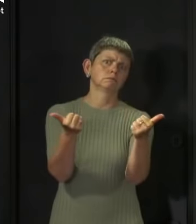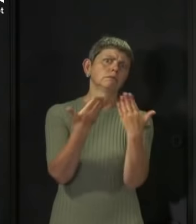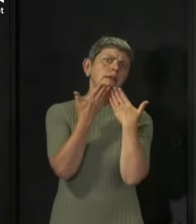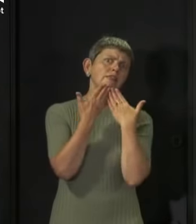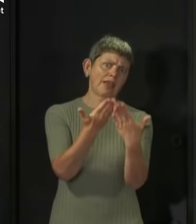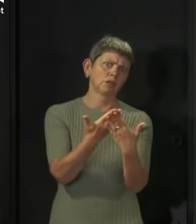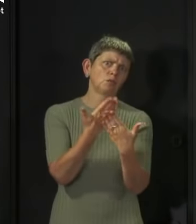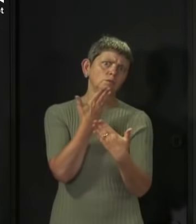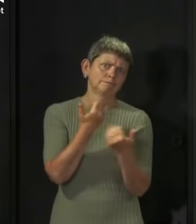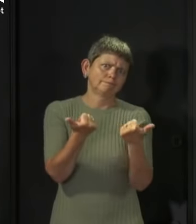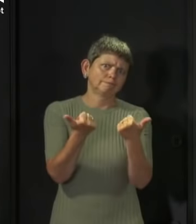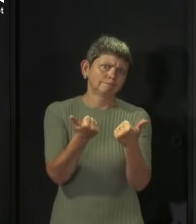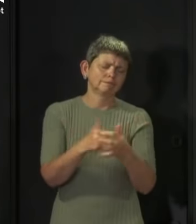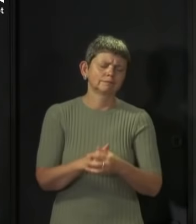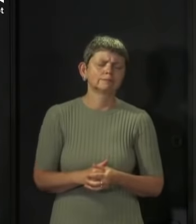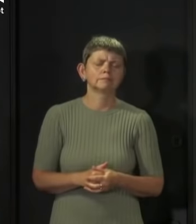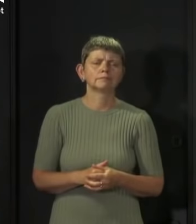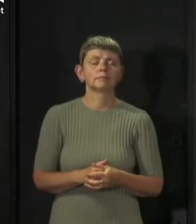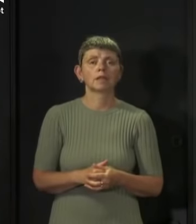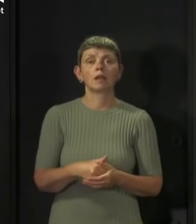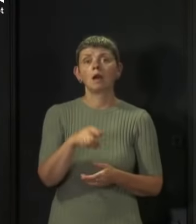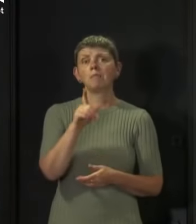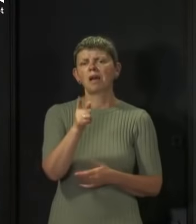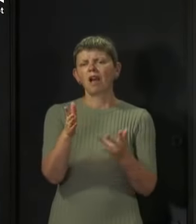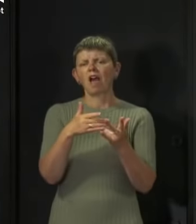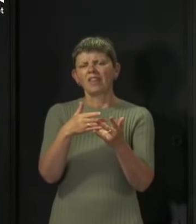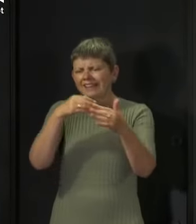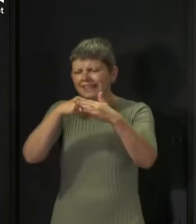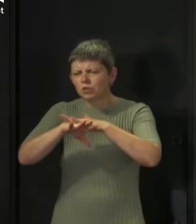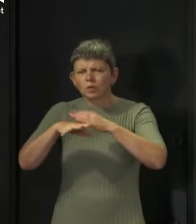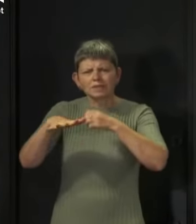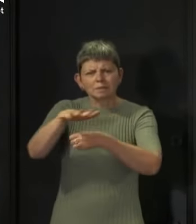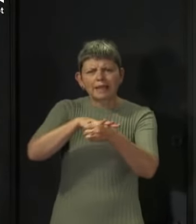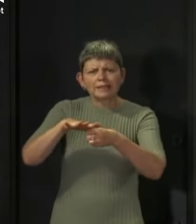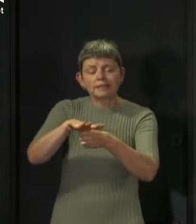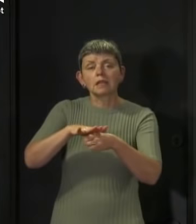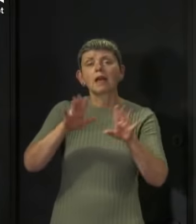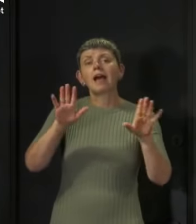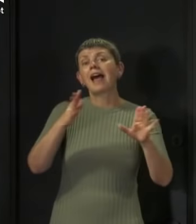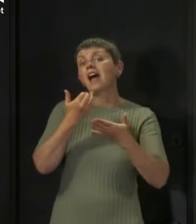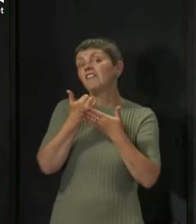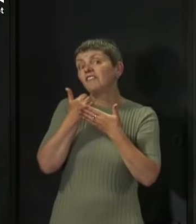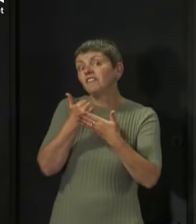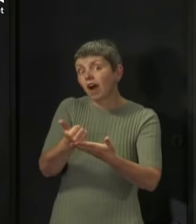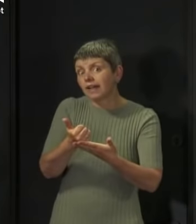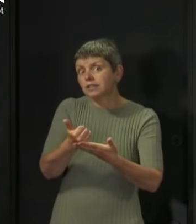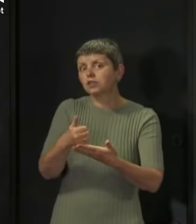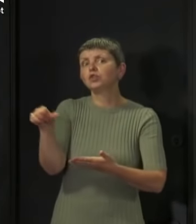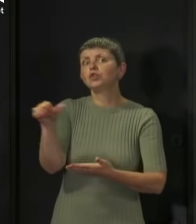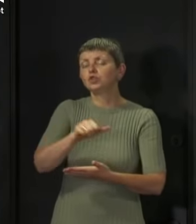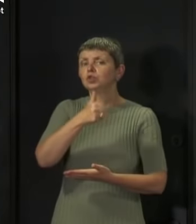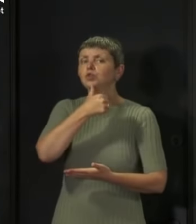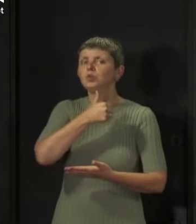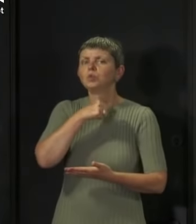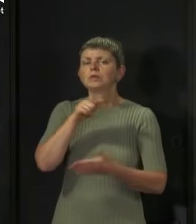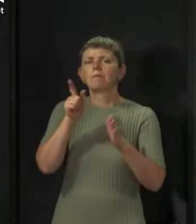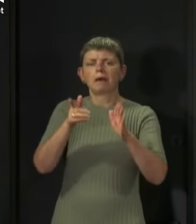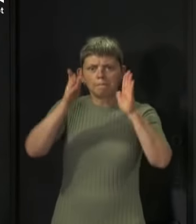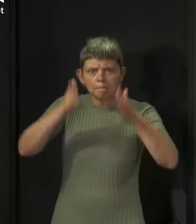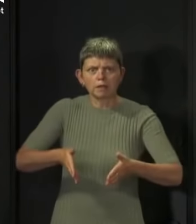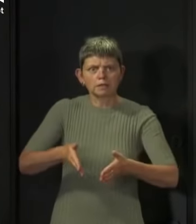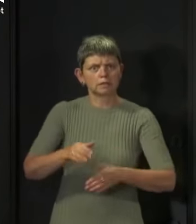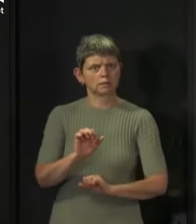the public for that. When it comes to other enclosed spaces, we currently advise face coverings but haven't yet made it